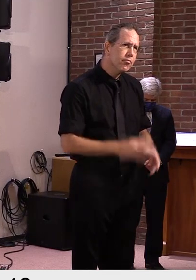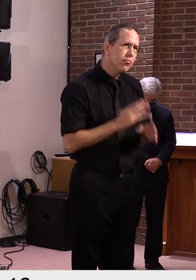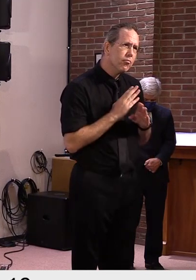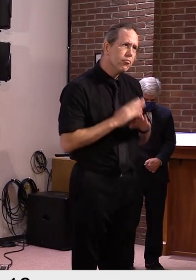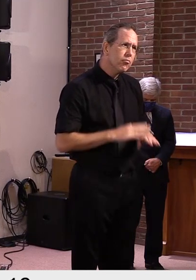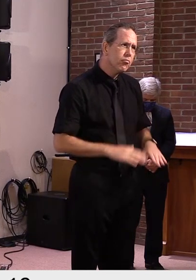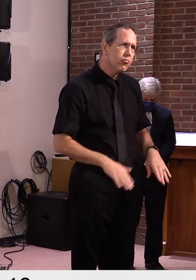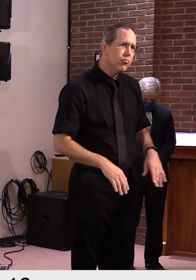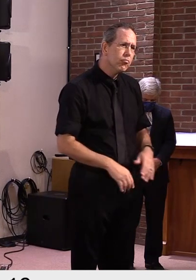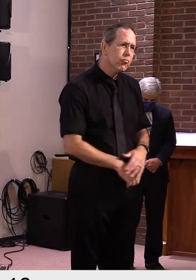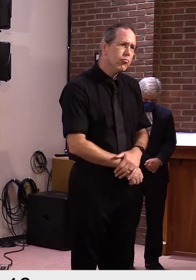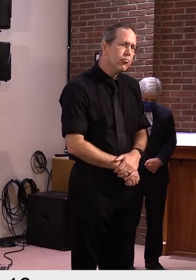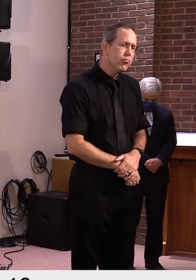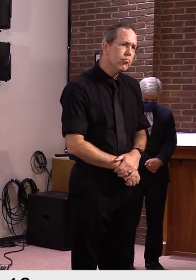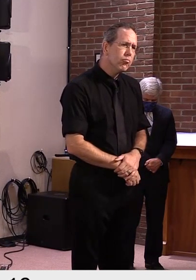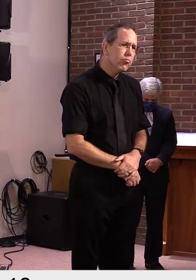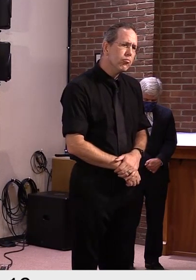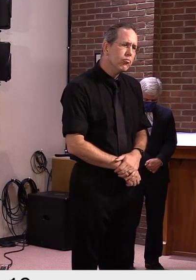Mike?